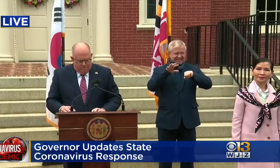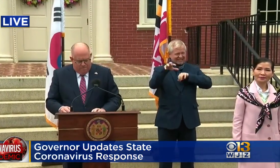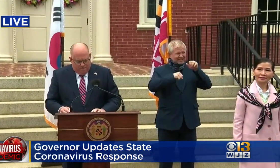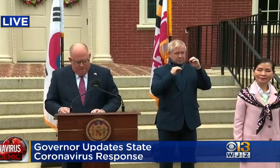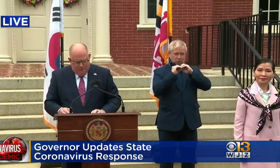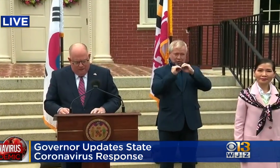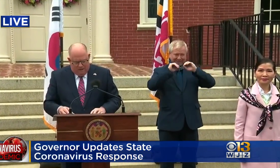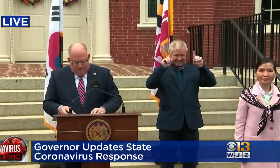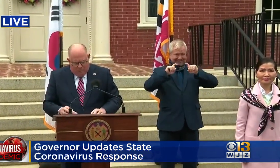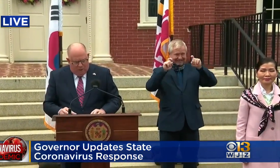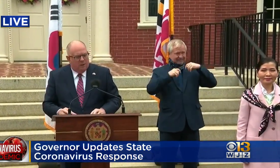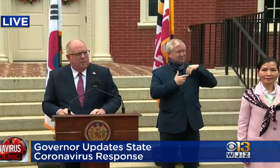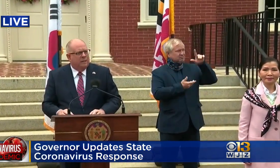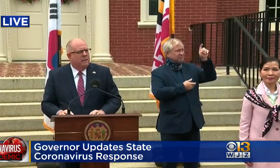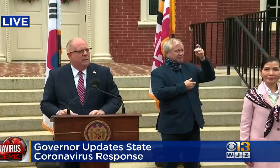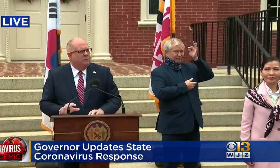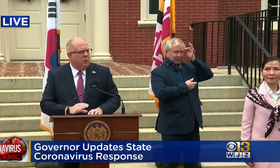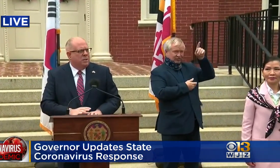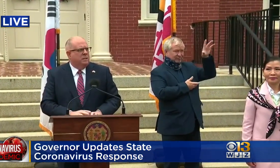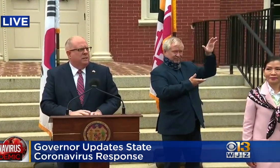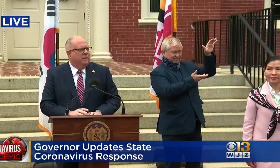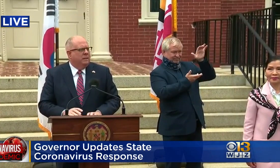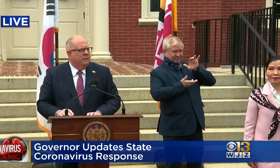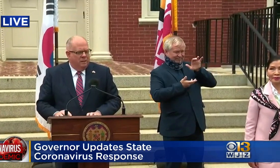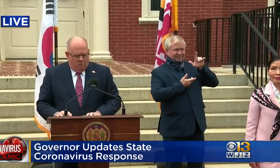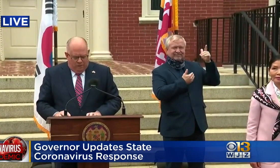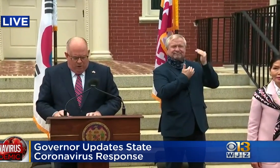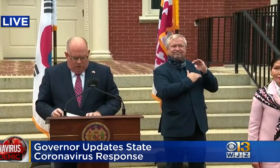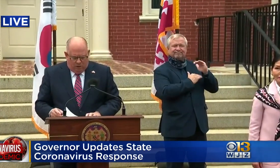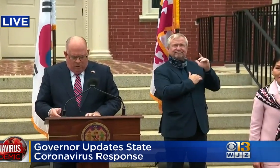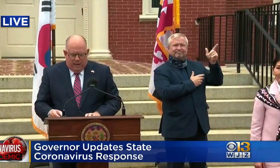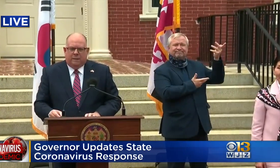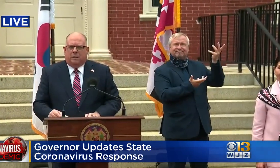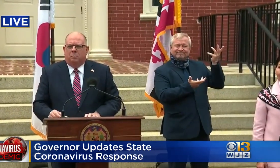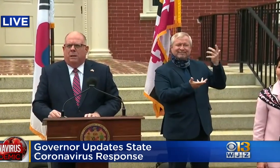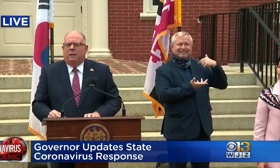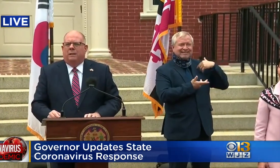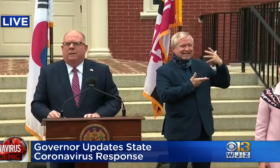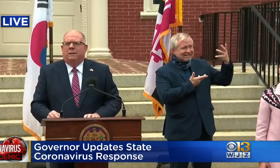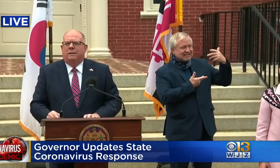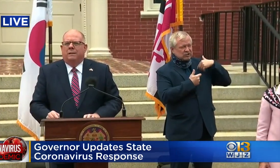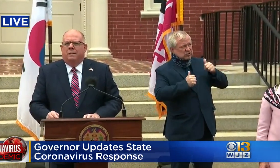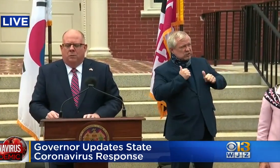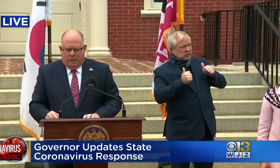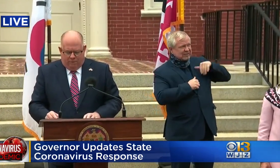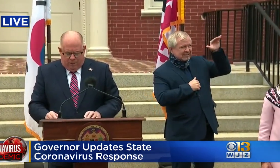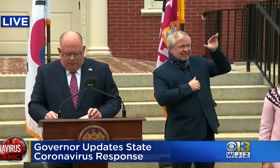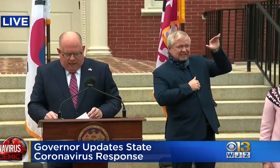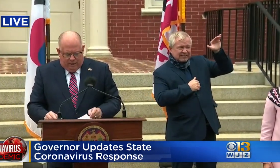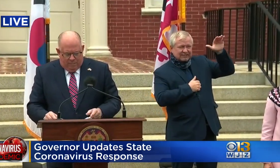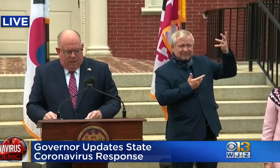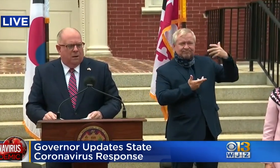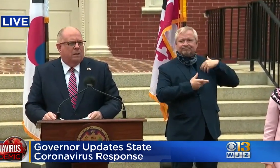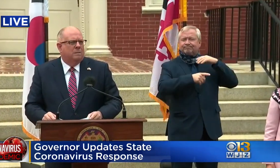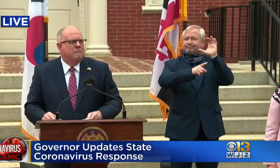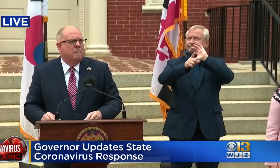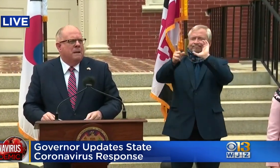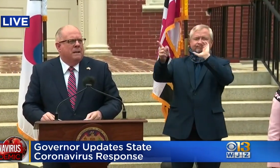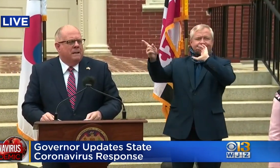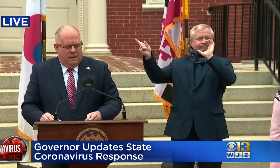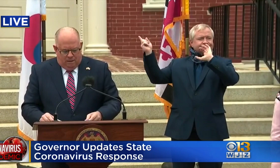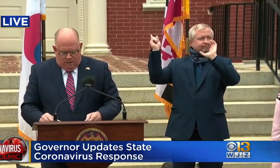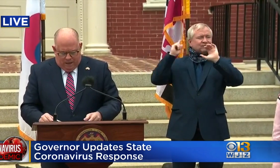government. Unfortunately, unfortunately, we have also had to compete with every state in America